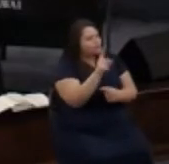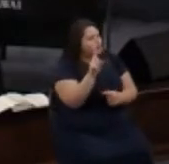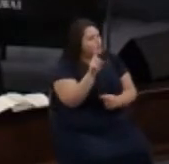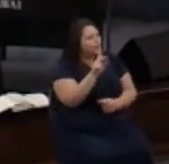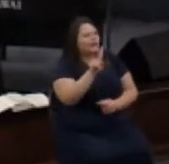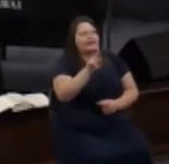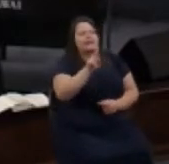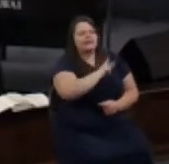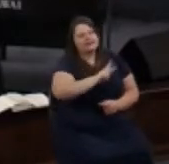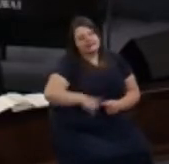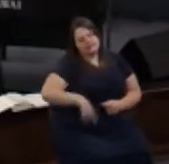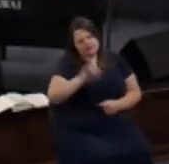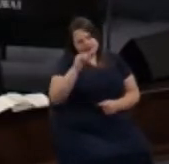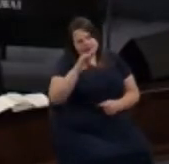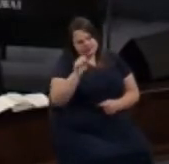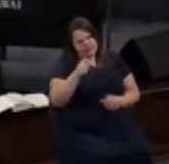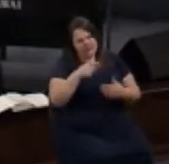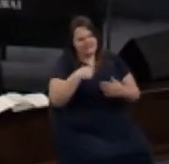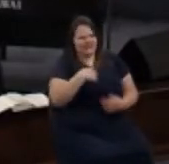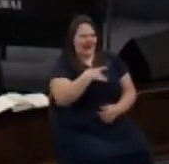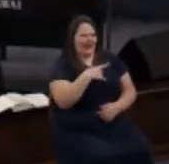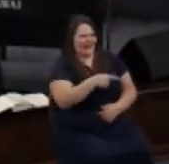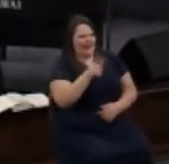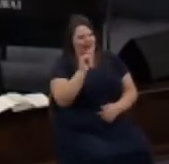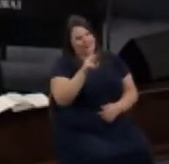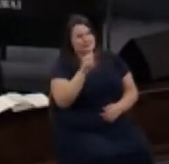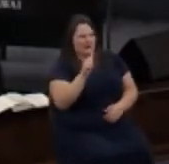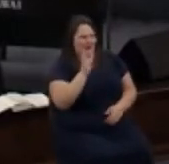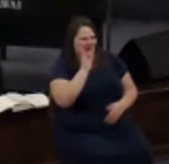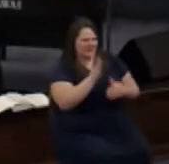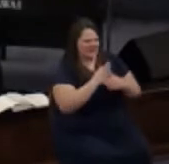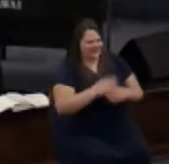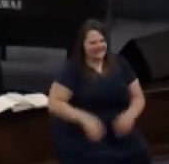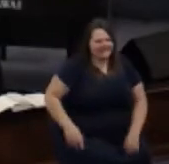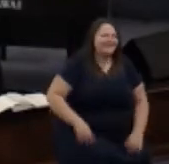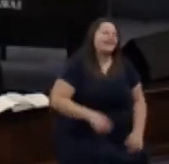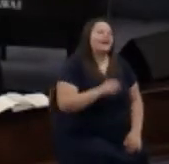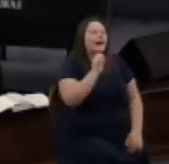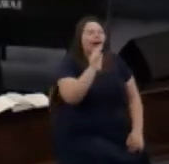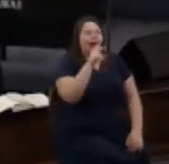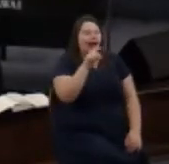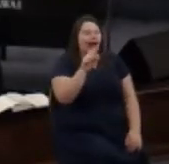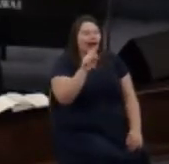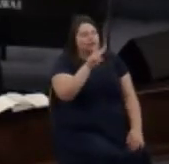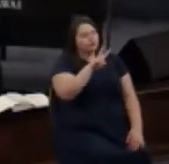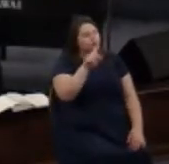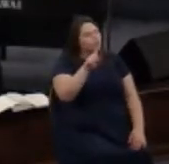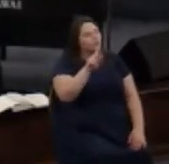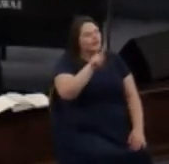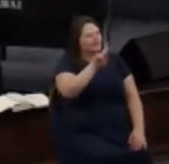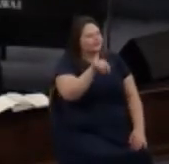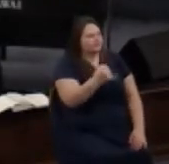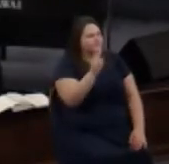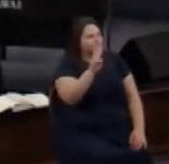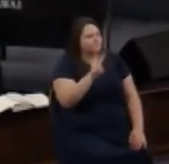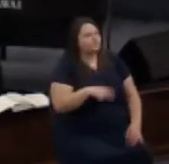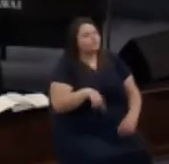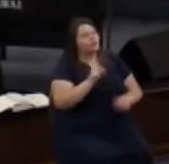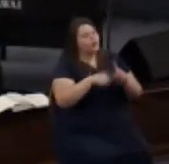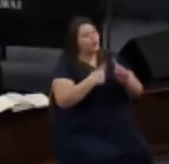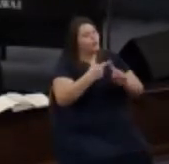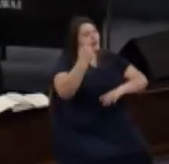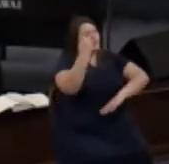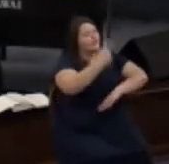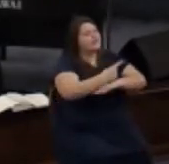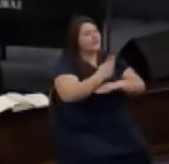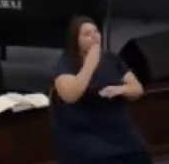James Version because I really like the joke that's going to come after this but Acts 2 1 in the King James Version says and when the day of Pentecost was